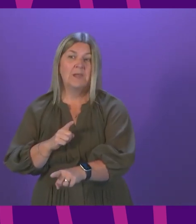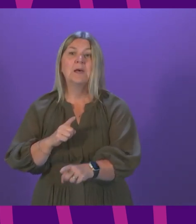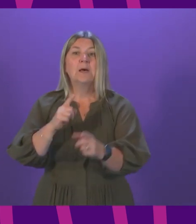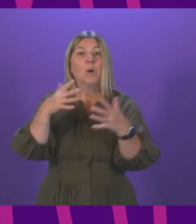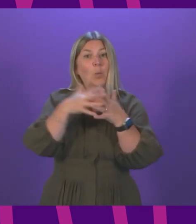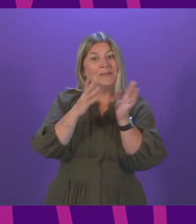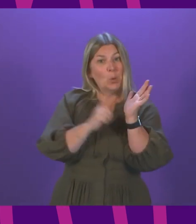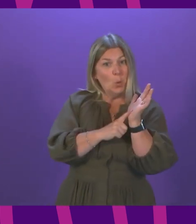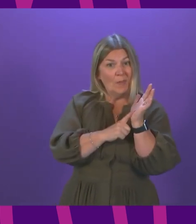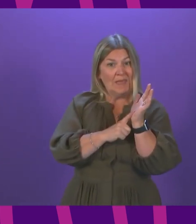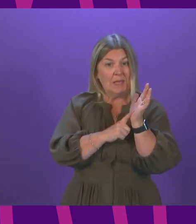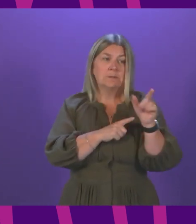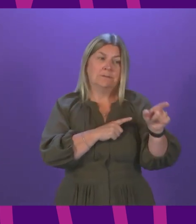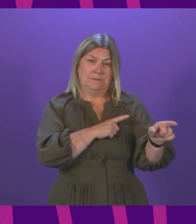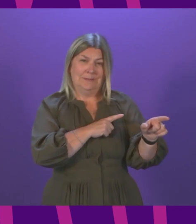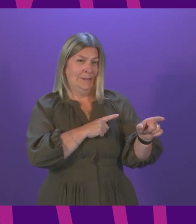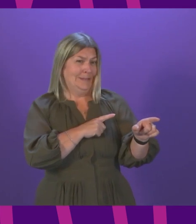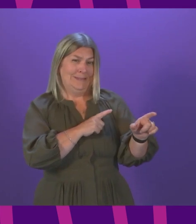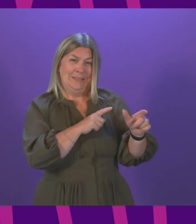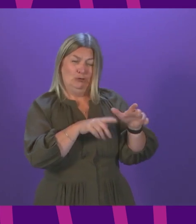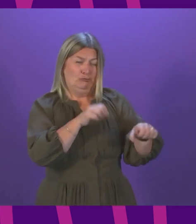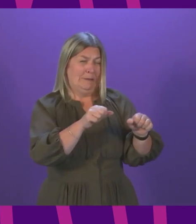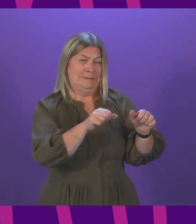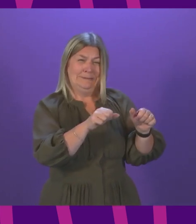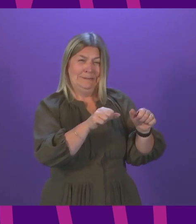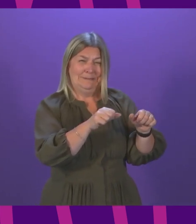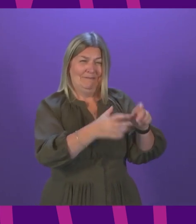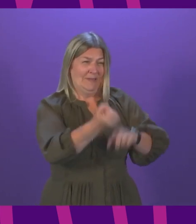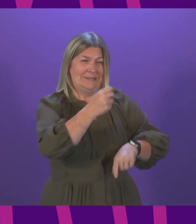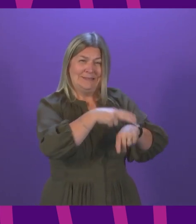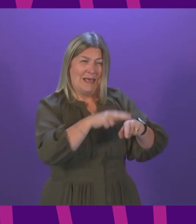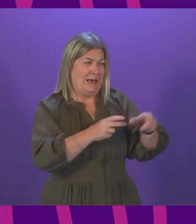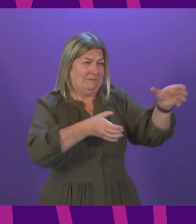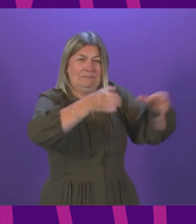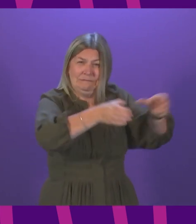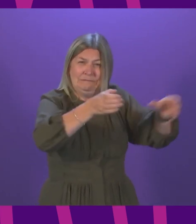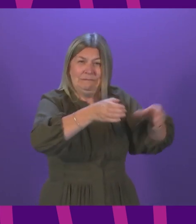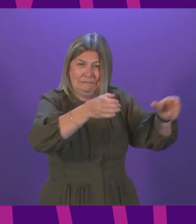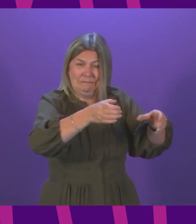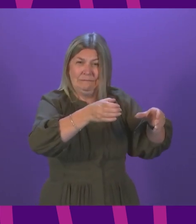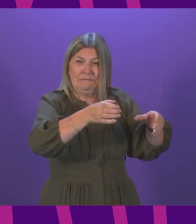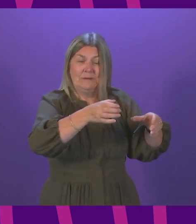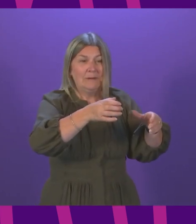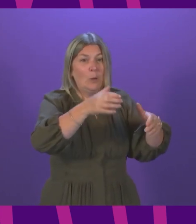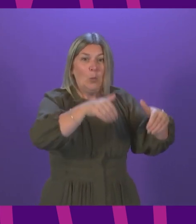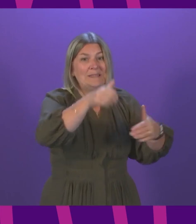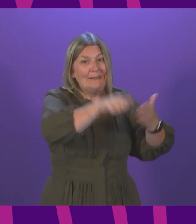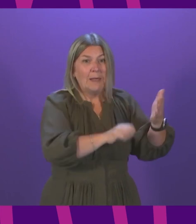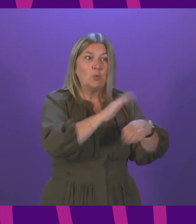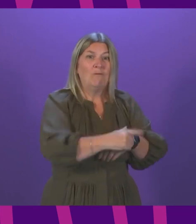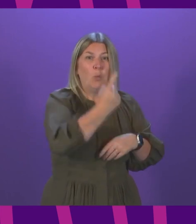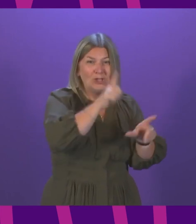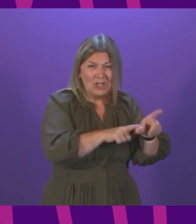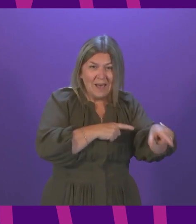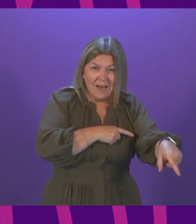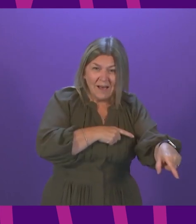with waiting times spiralling from a year to open-ended. Does the First Minister agree that people must receive support before they reach